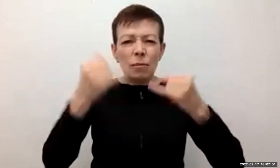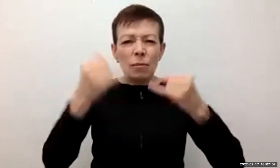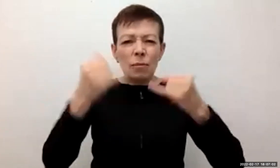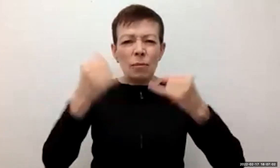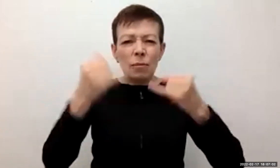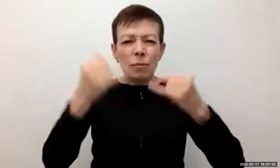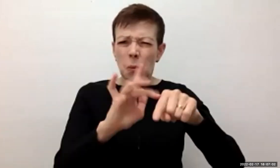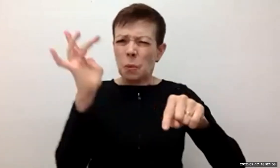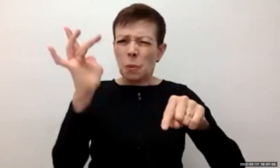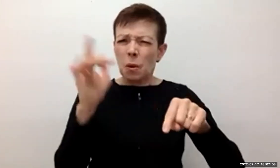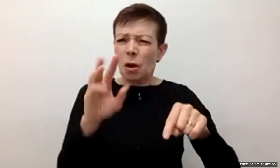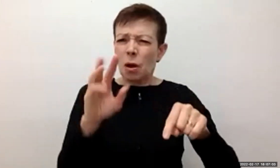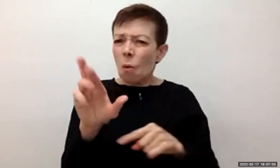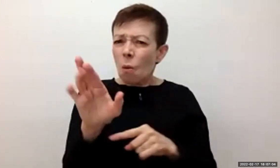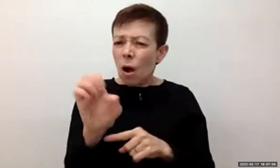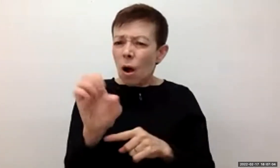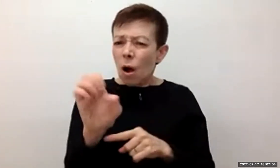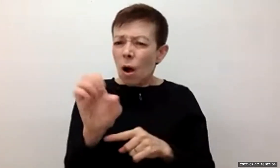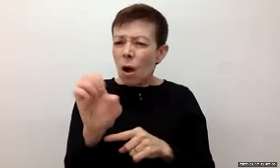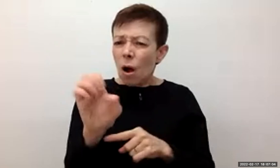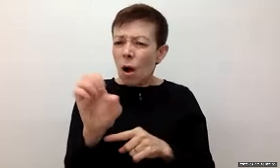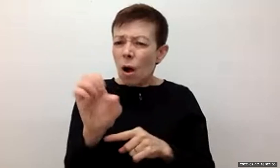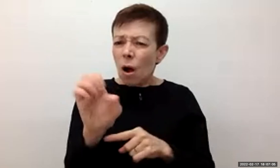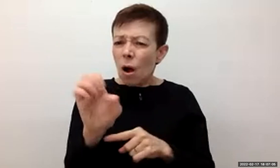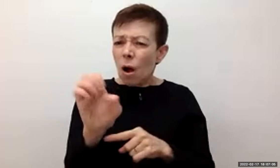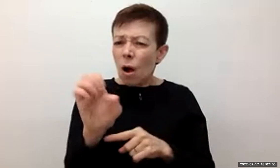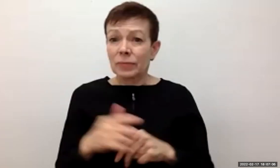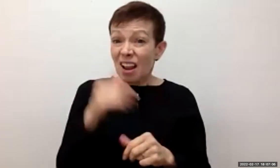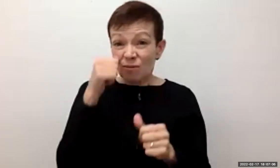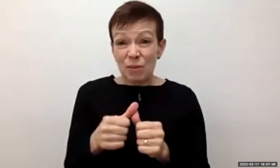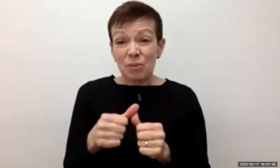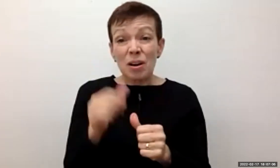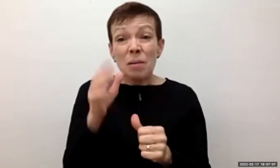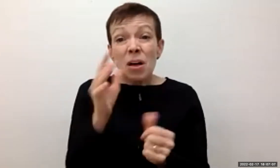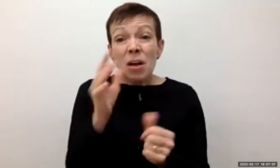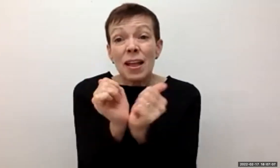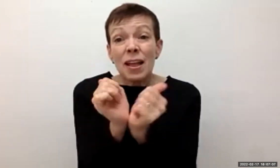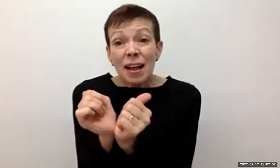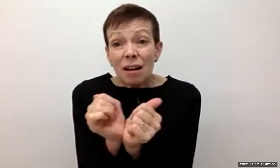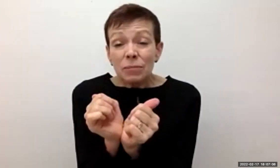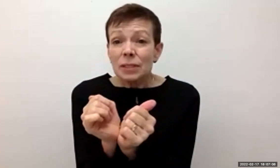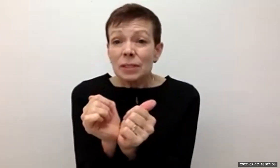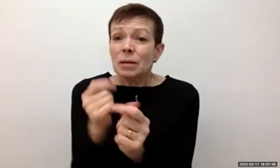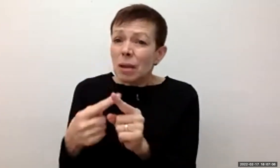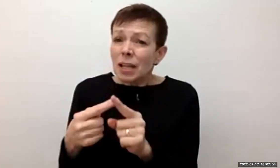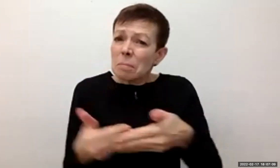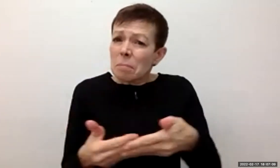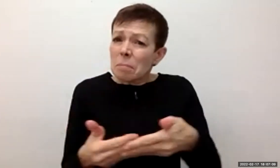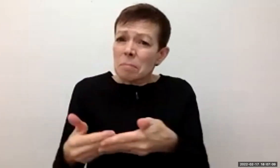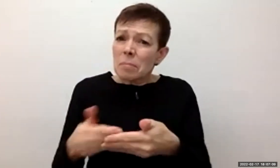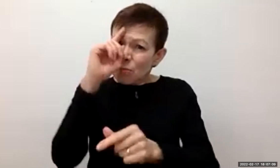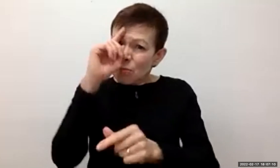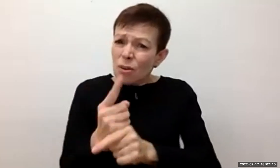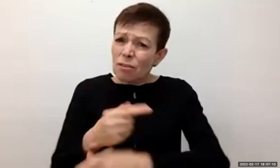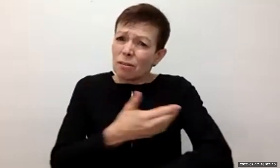I remember seeing my mom handcuffed while she held my baby brother in her arms. I remember the officers